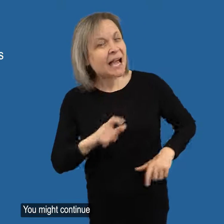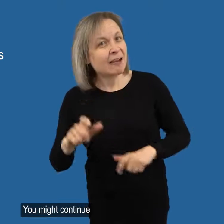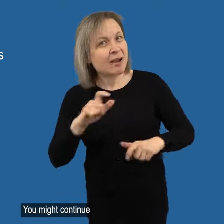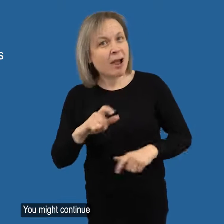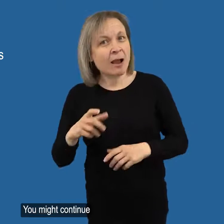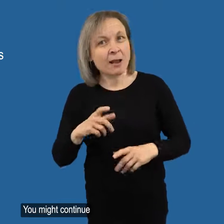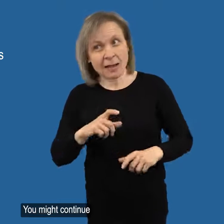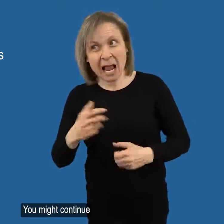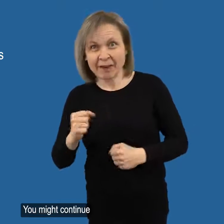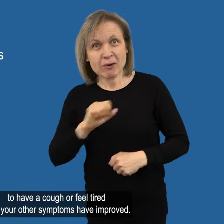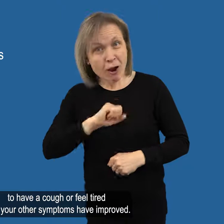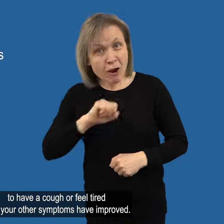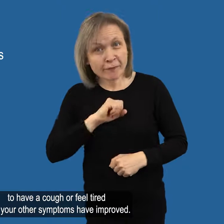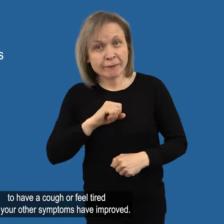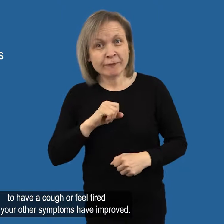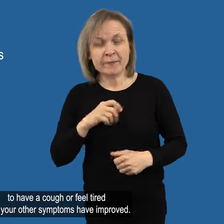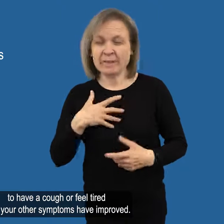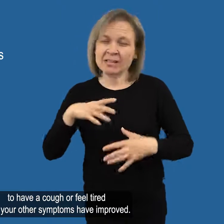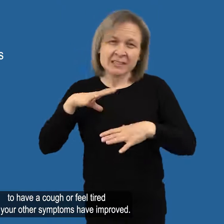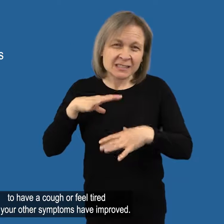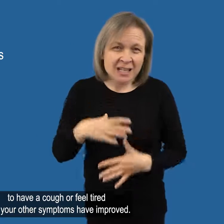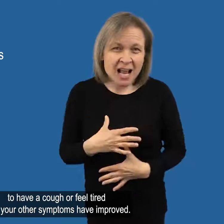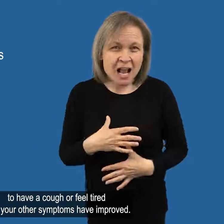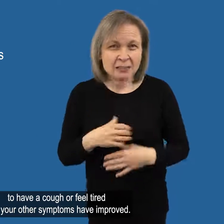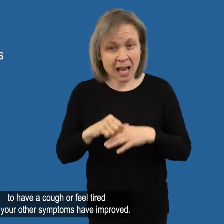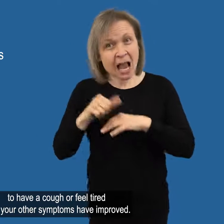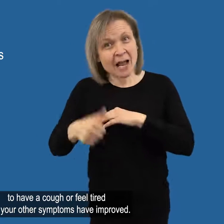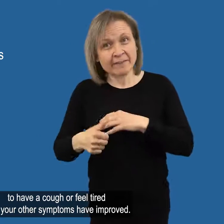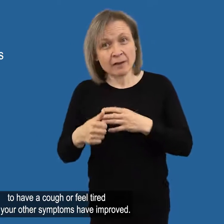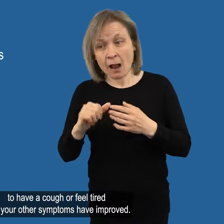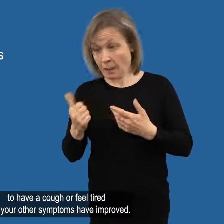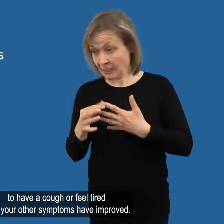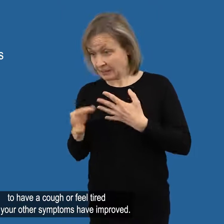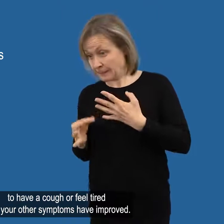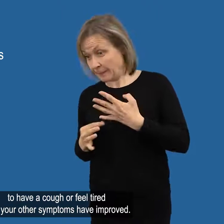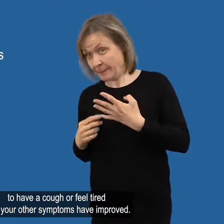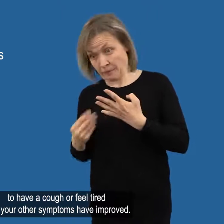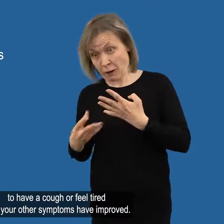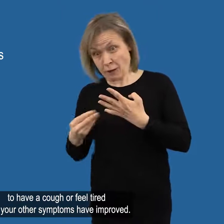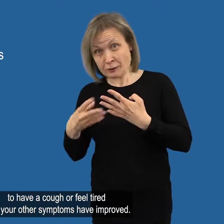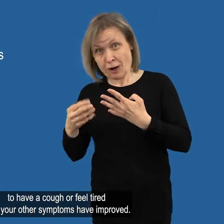You might continue to have a cough or feel tired after your other symptoms have improved